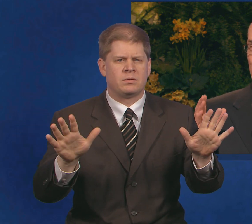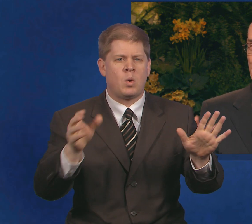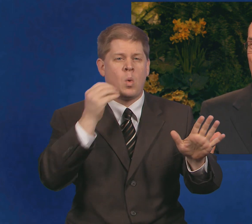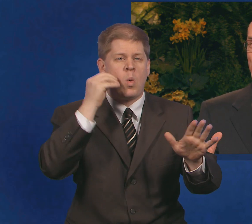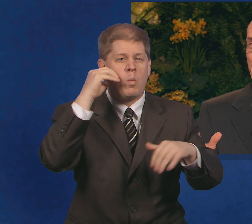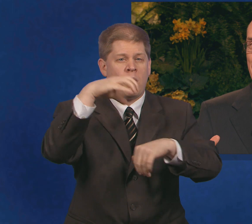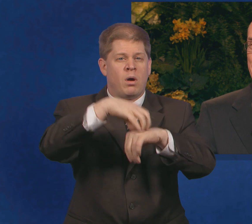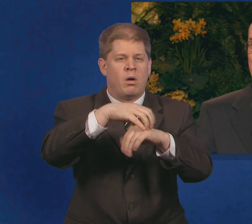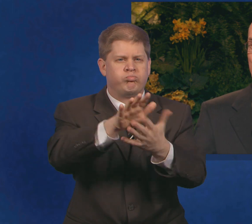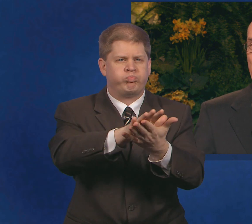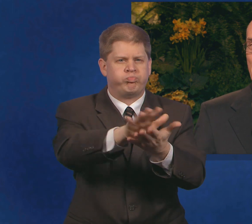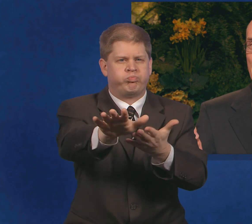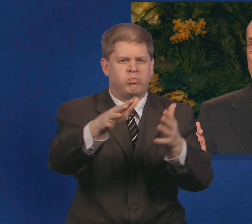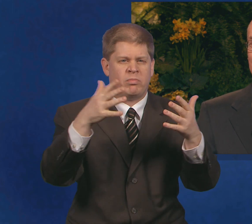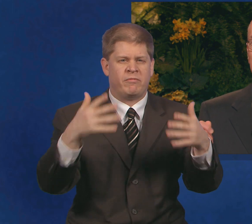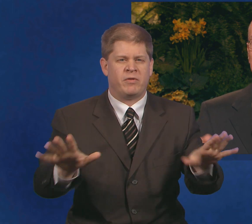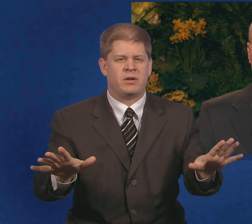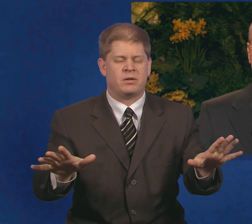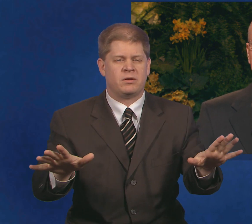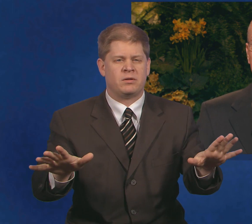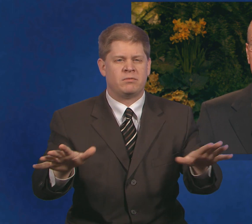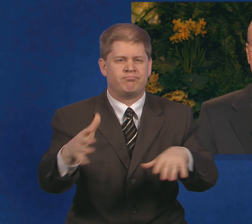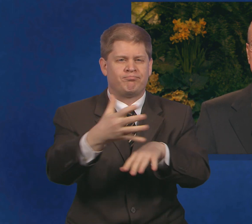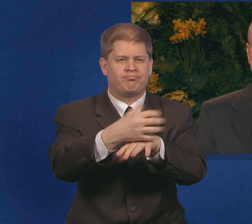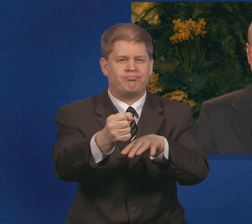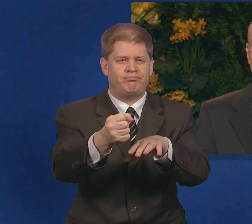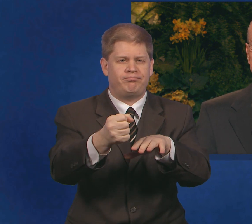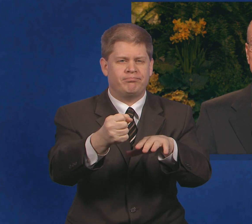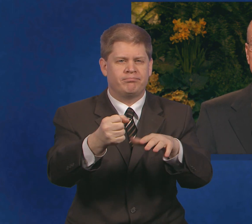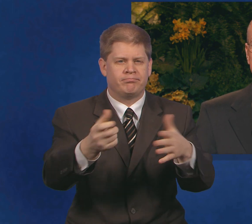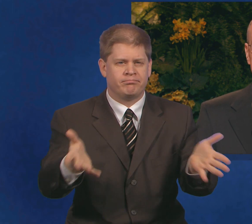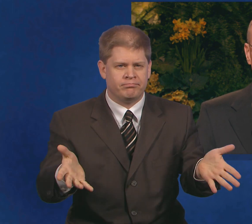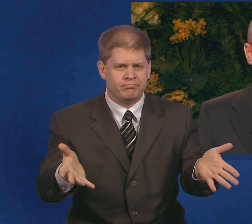It was gone, swept away in the flood.